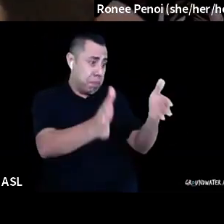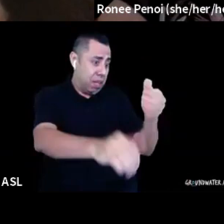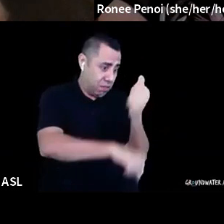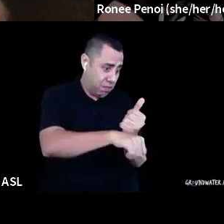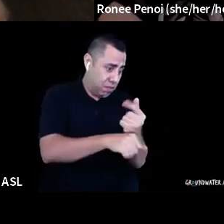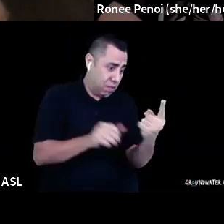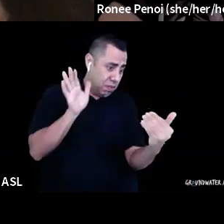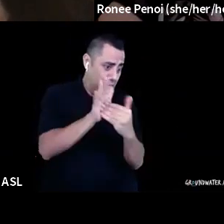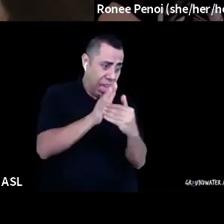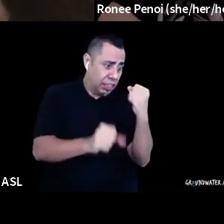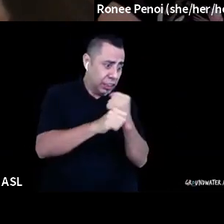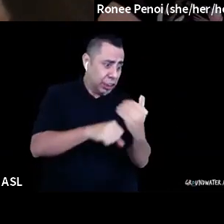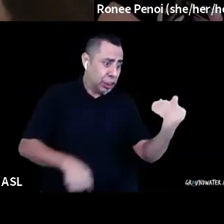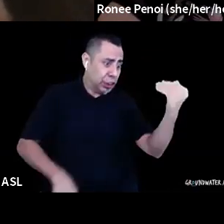bushwhack the trails of what they say.